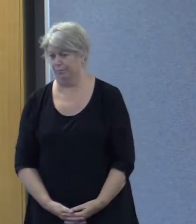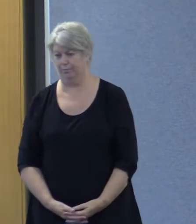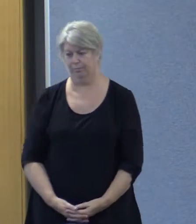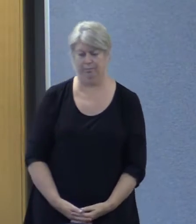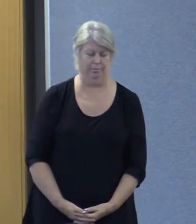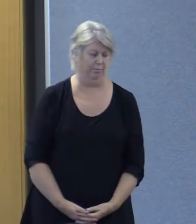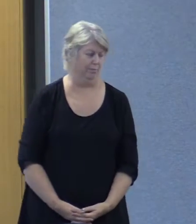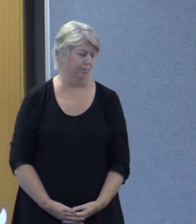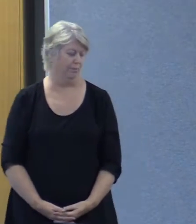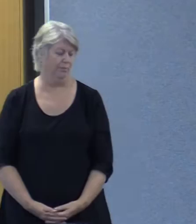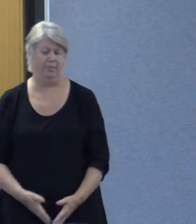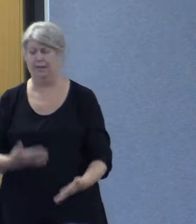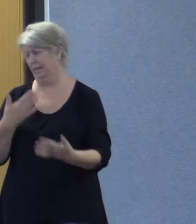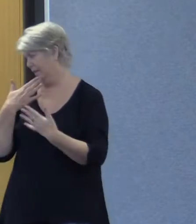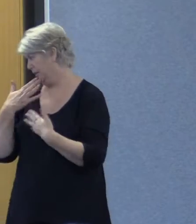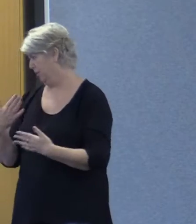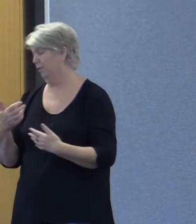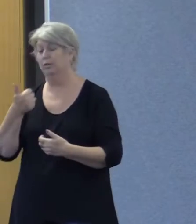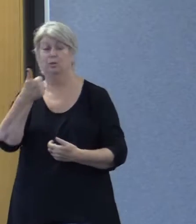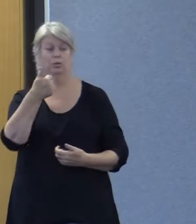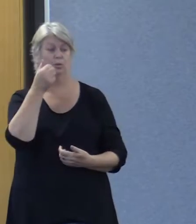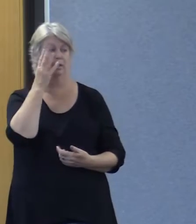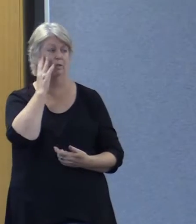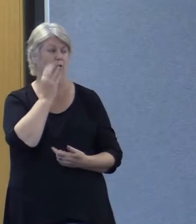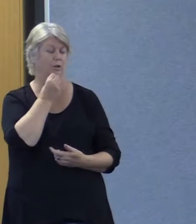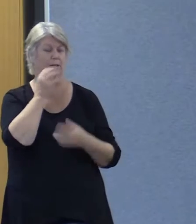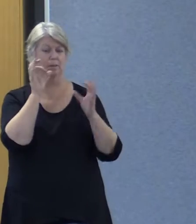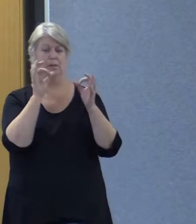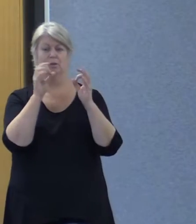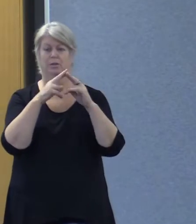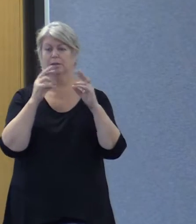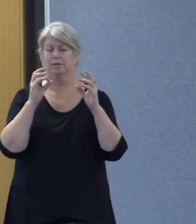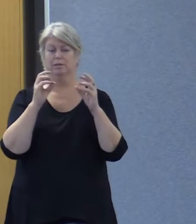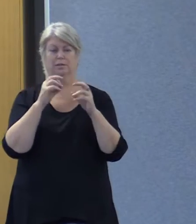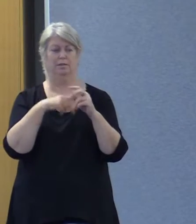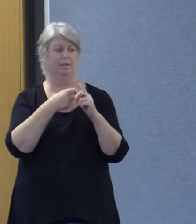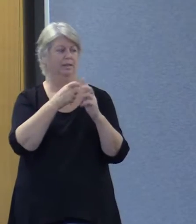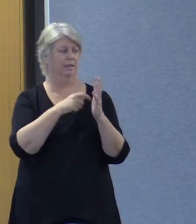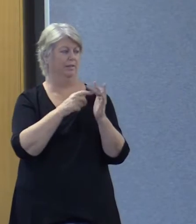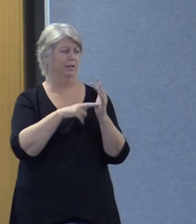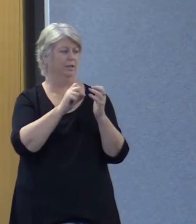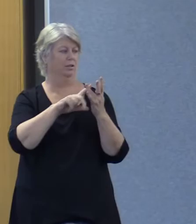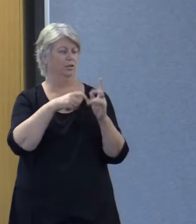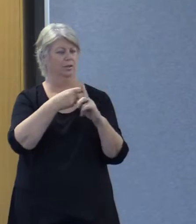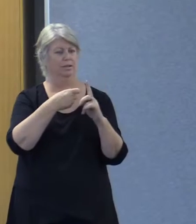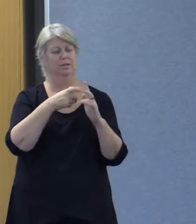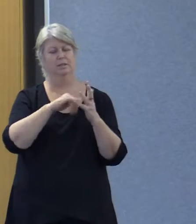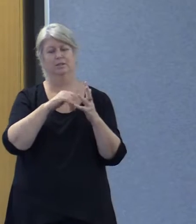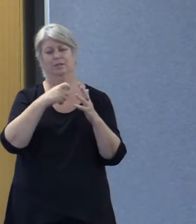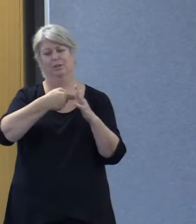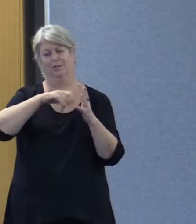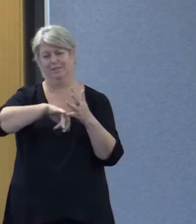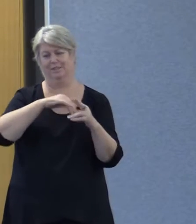Thank you Lolita and good afternoon particularly to our special guest Kevin Cox anti-discrimination commissioner